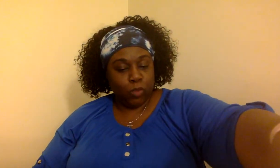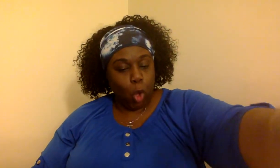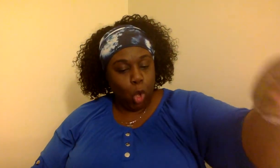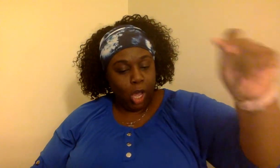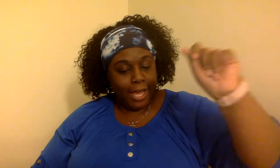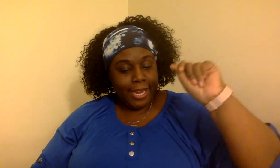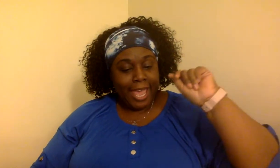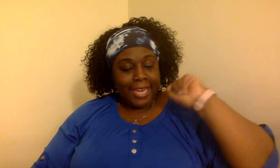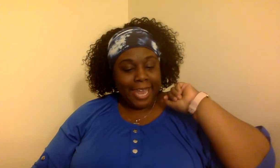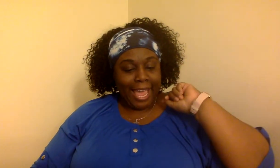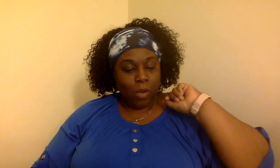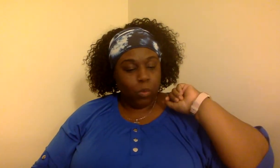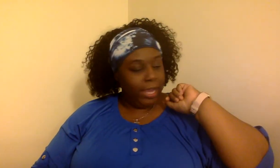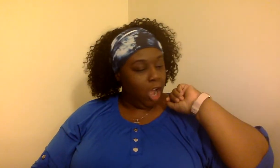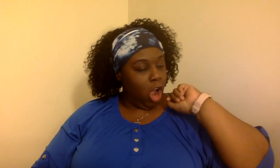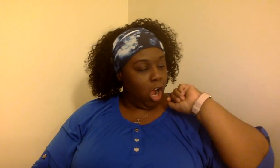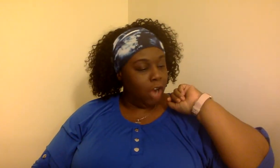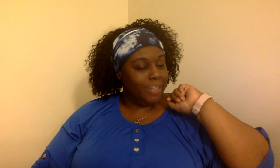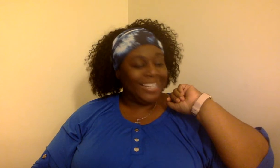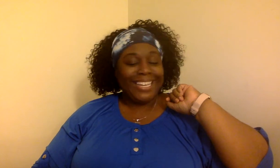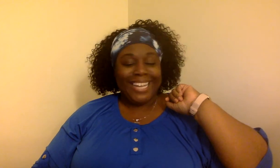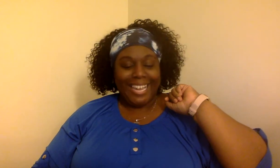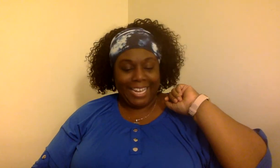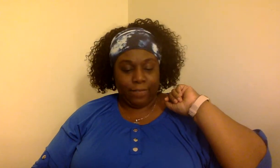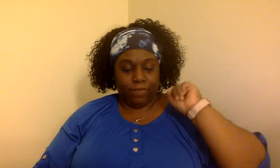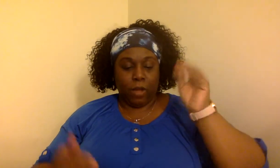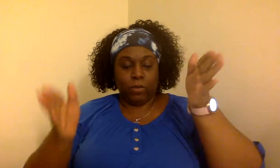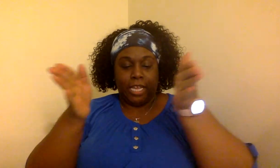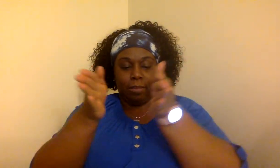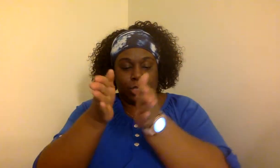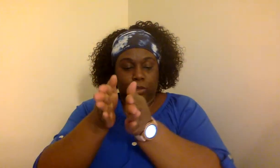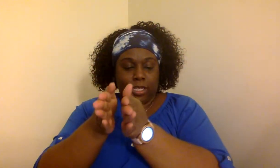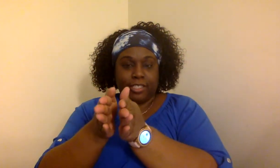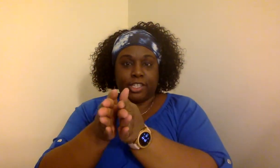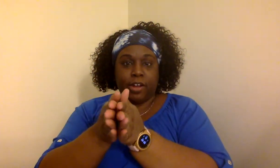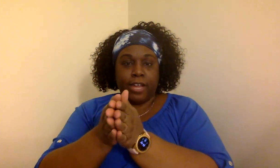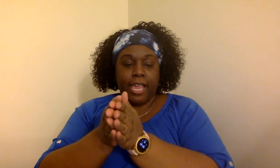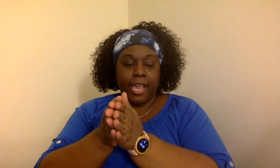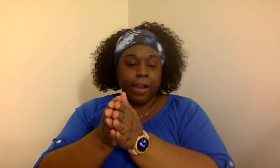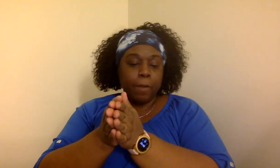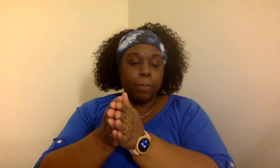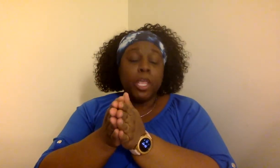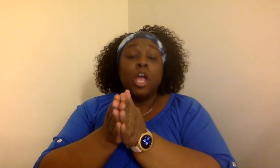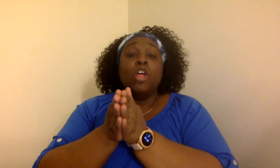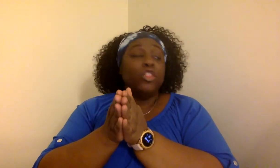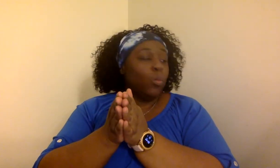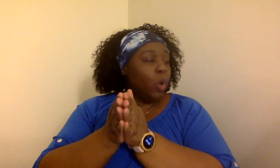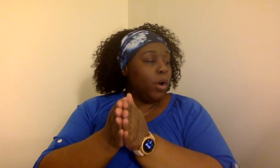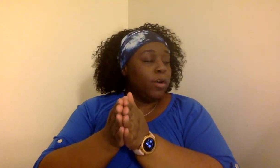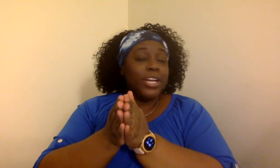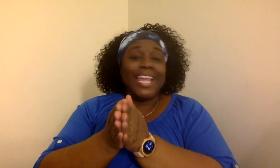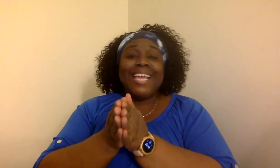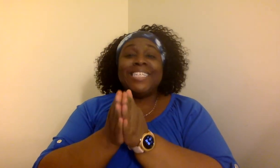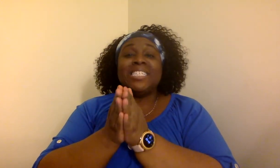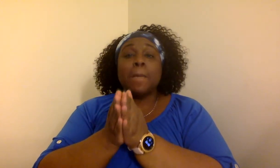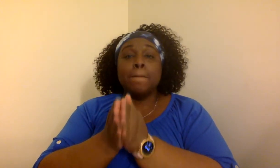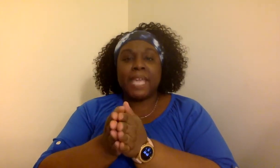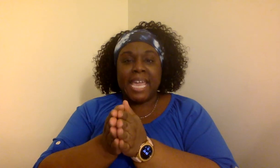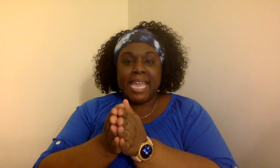on. Now we are deleting phonemes. So let's start here. The word is B.